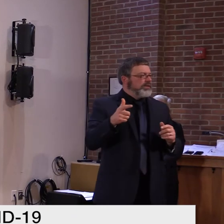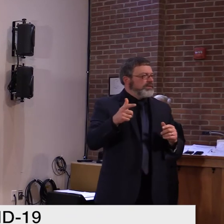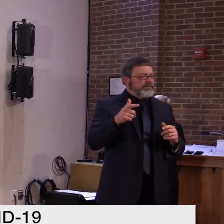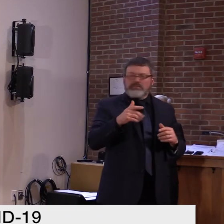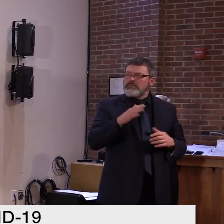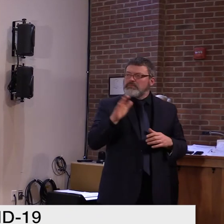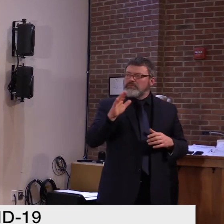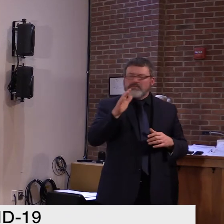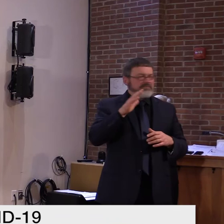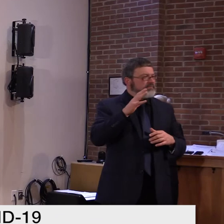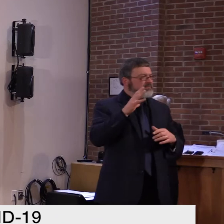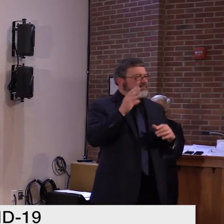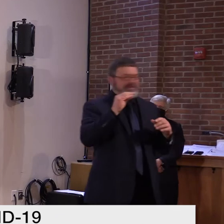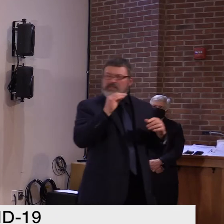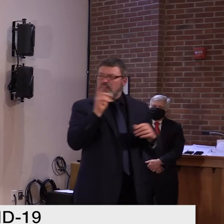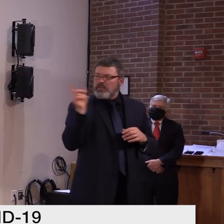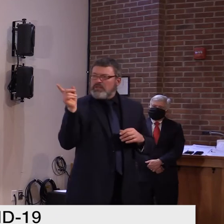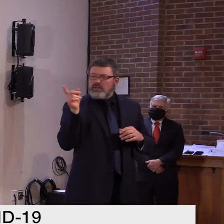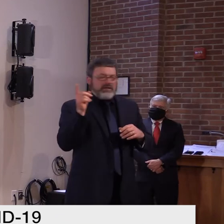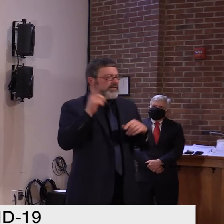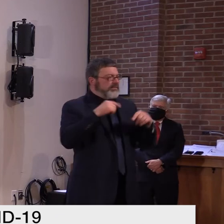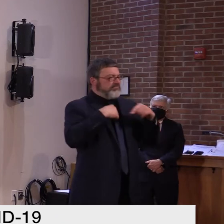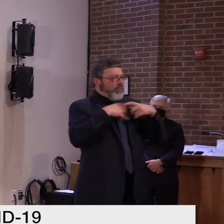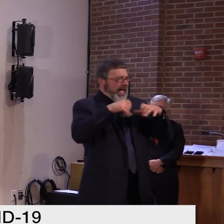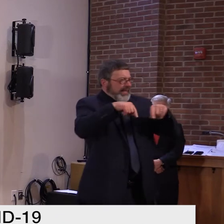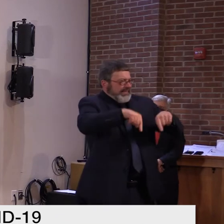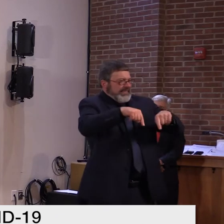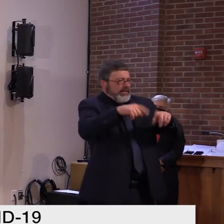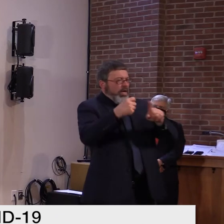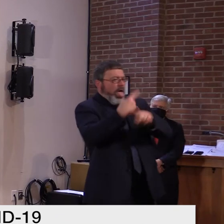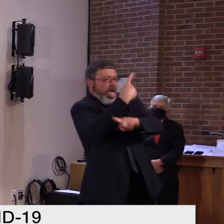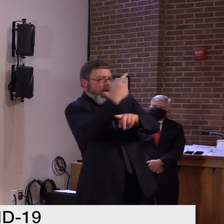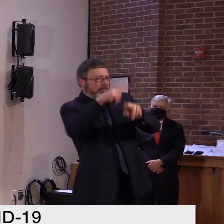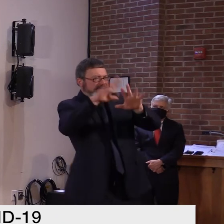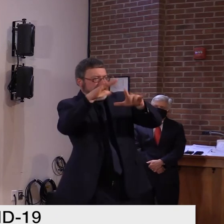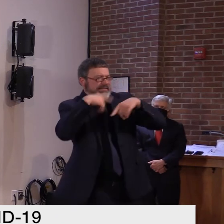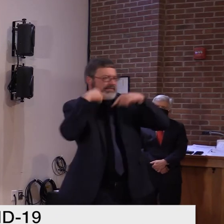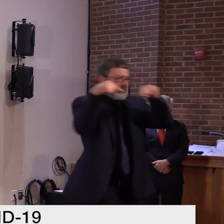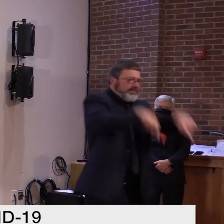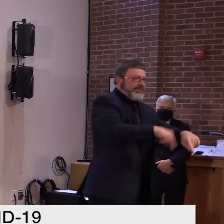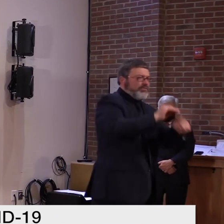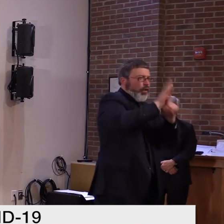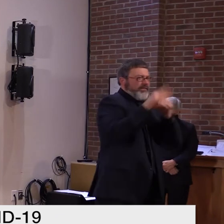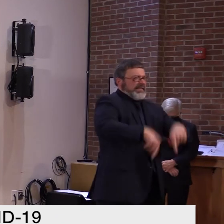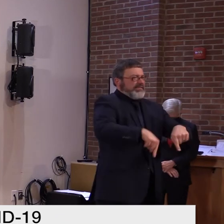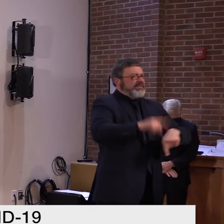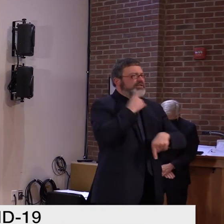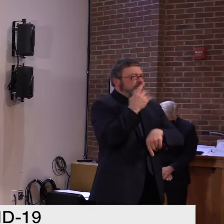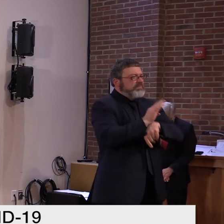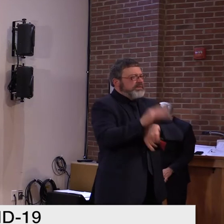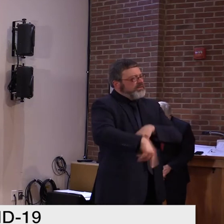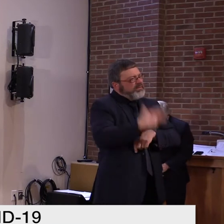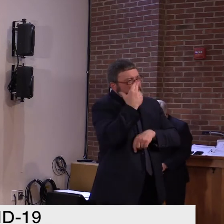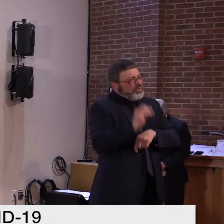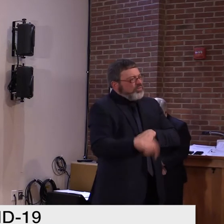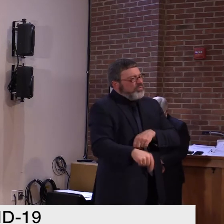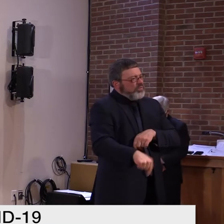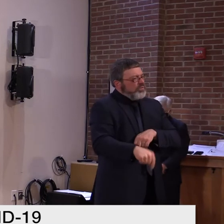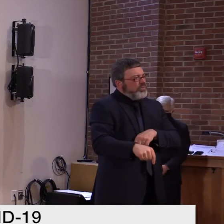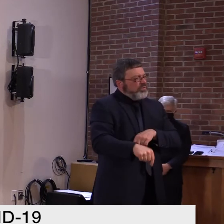could. Okay, that's fine. I'll have somebody get ahold of you. Okay, thank you.